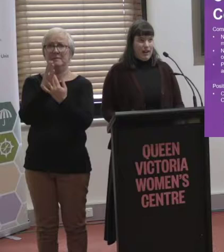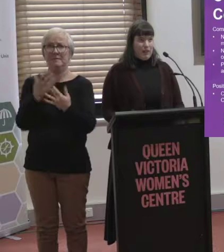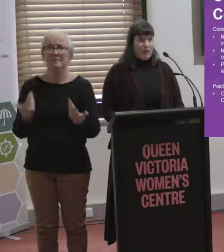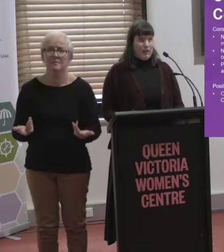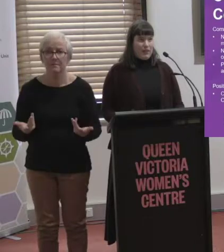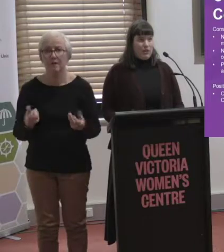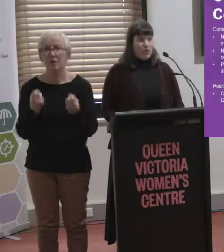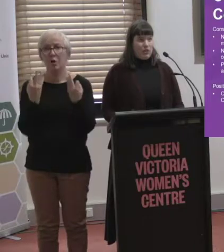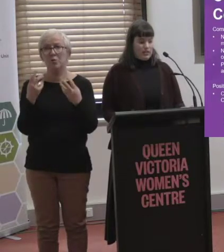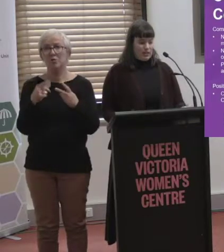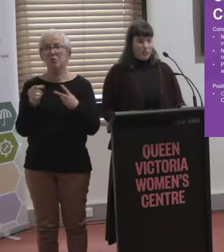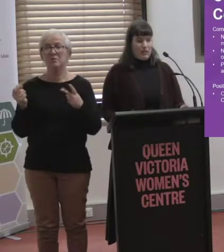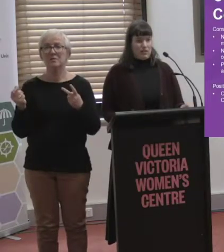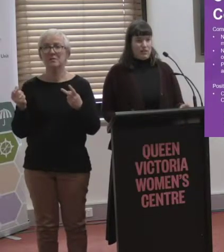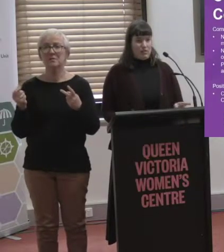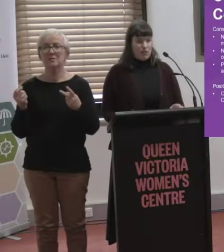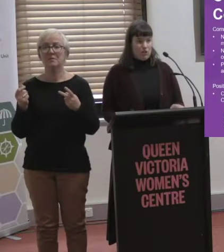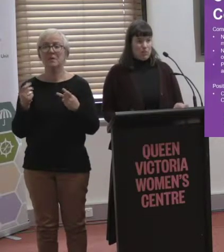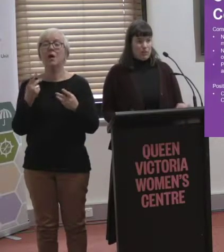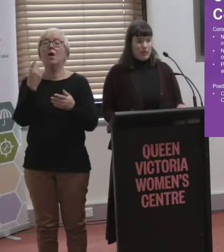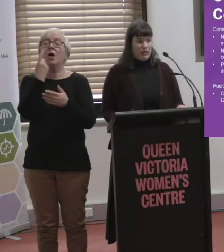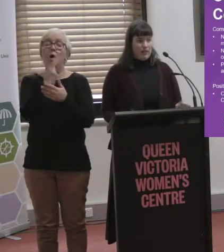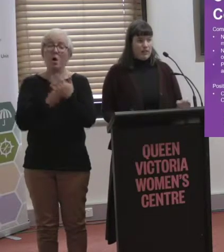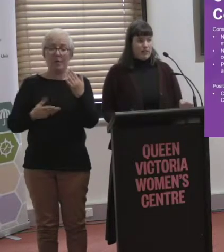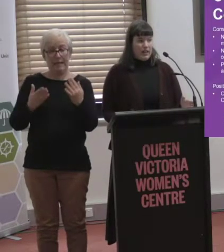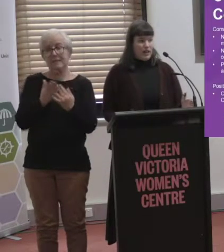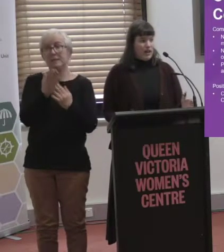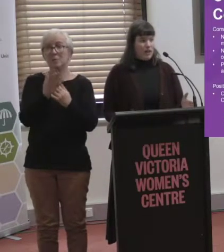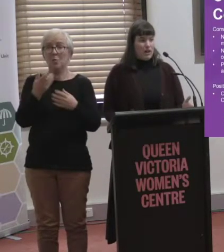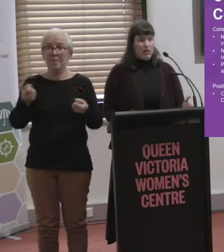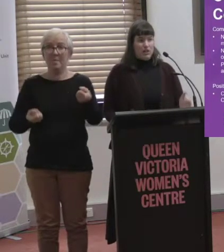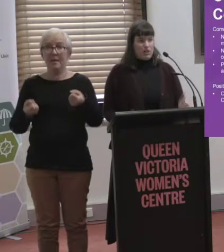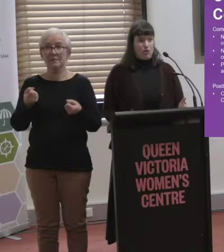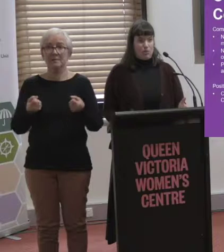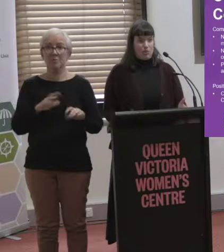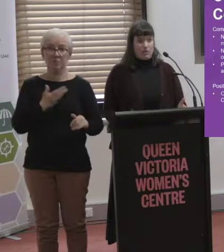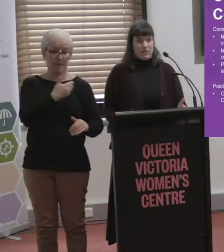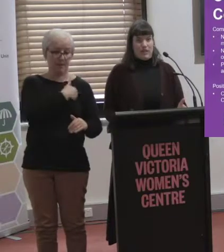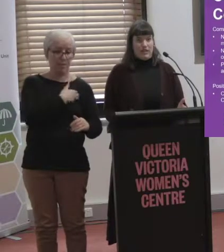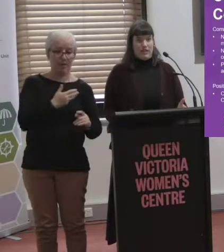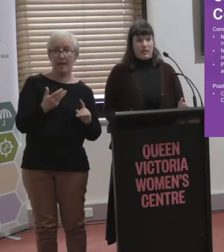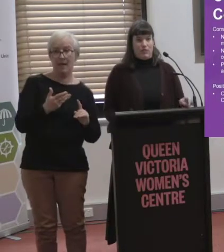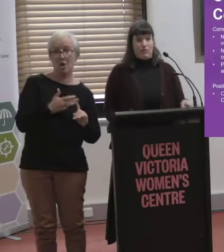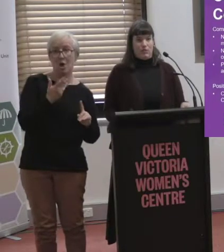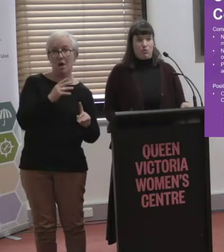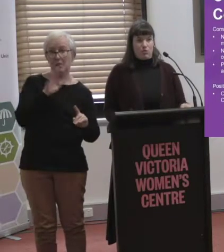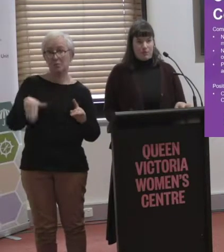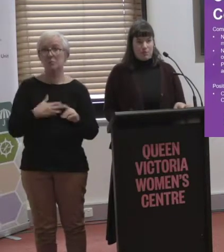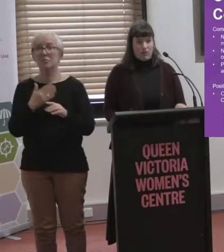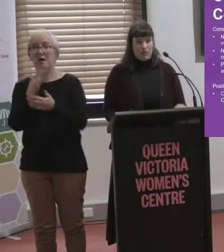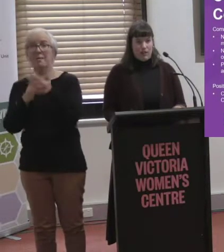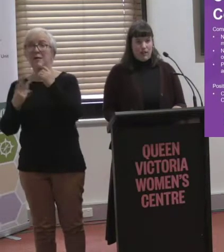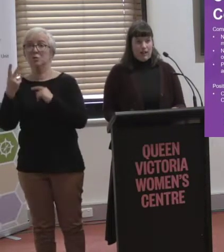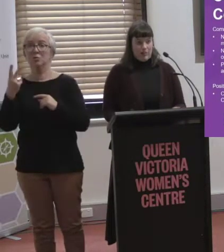there was only accessible buses for use between, say, 9.30 and 2.30, because outside that it's used for school